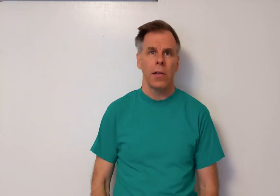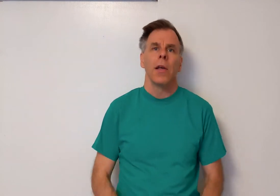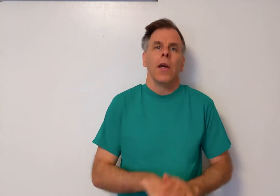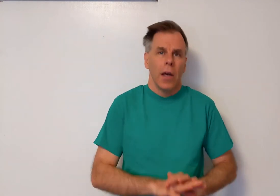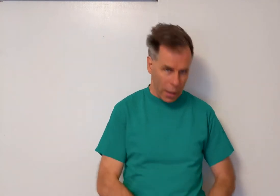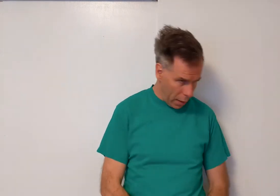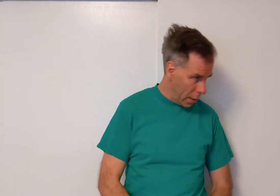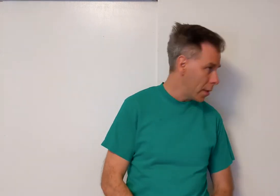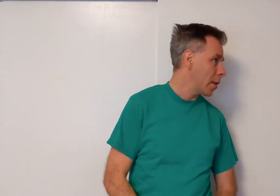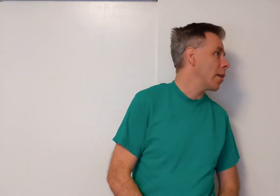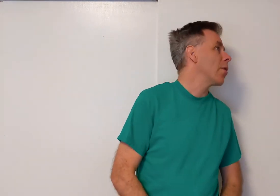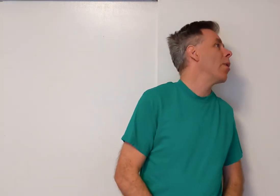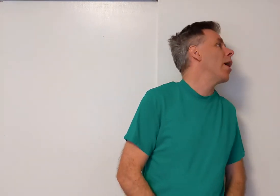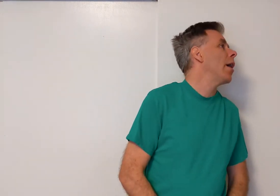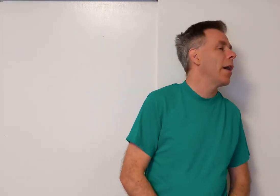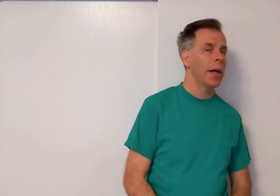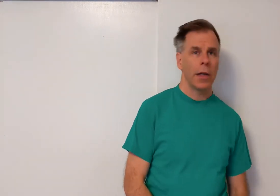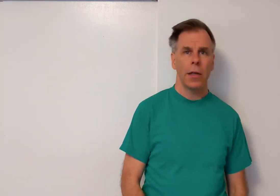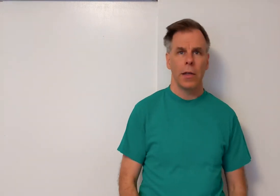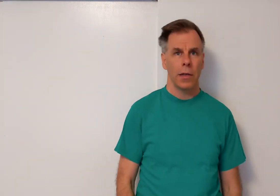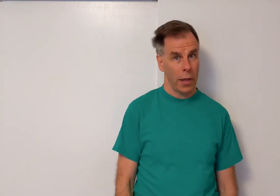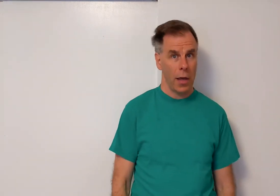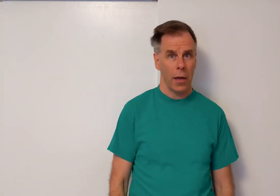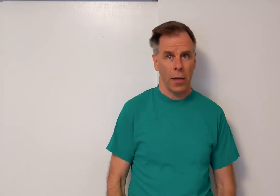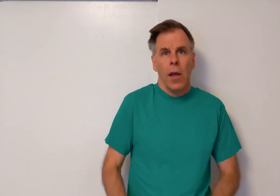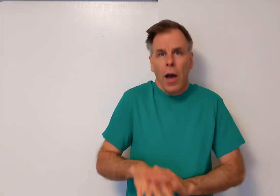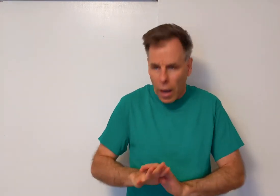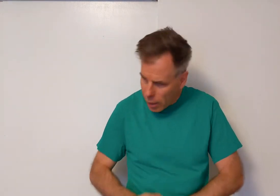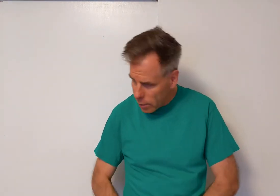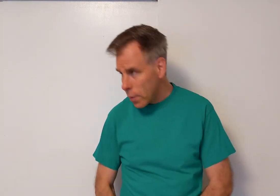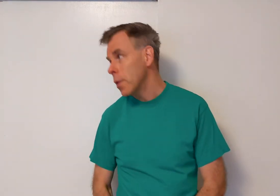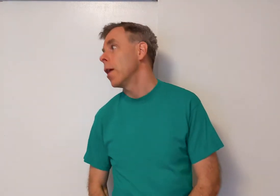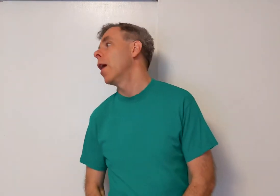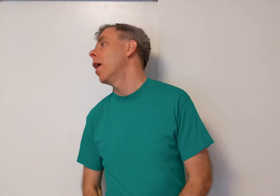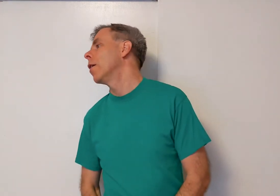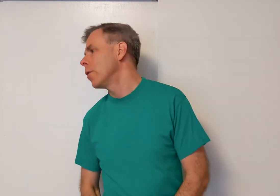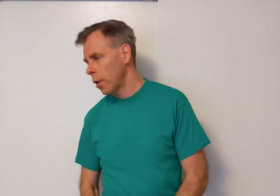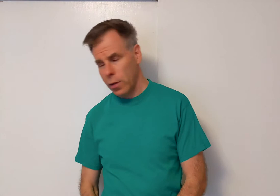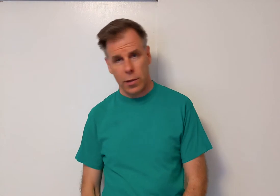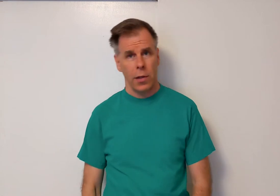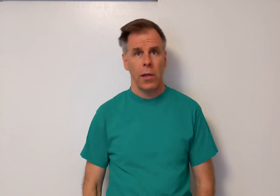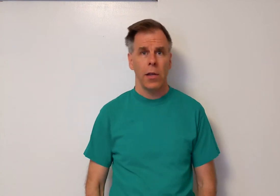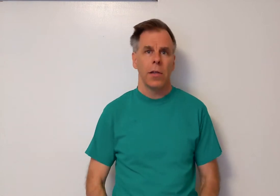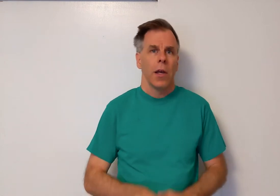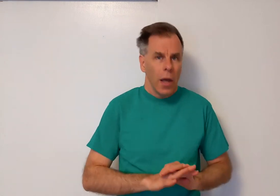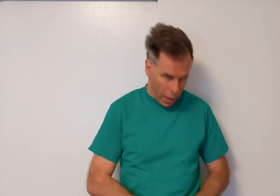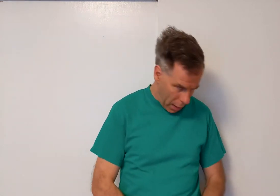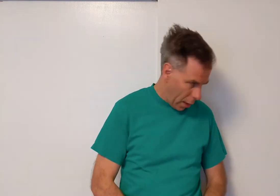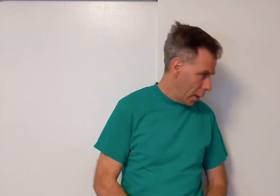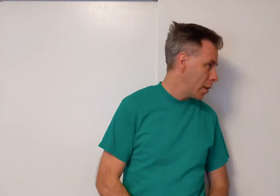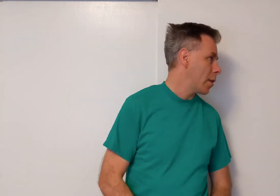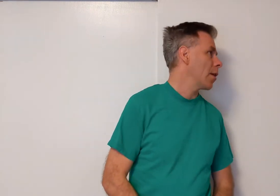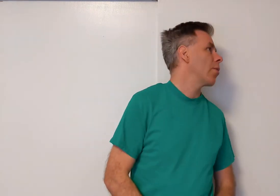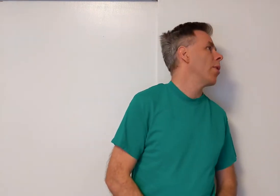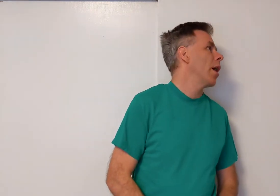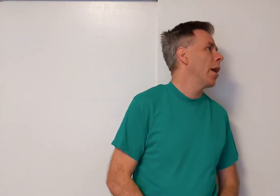and I stick my head. Again. I stand on the seat and I stick my